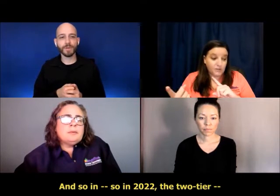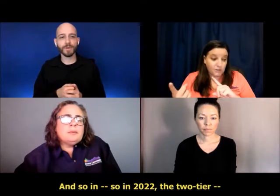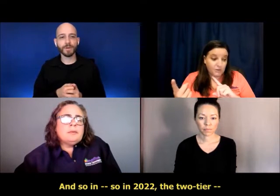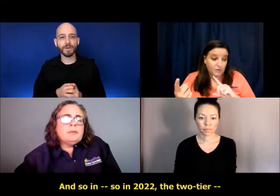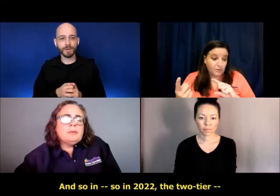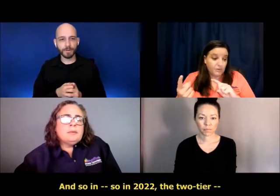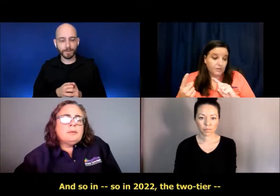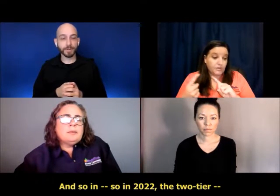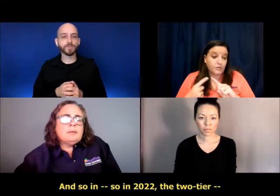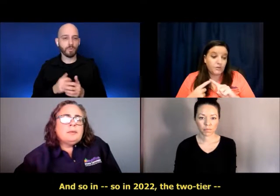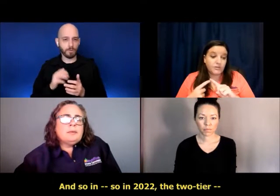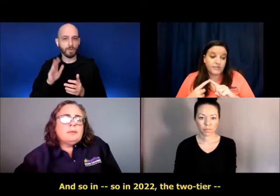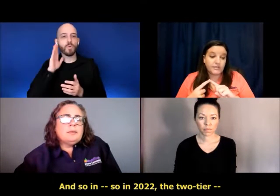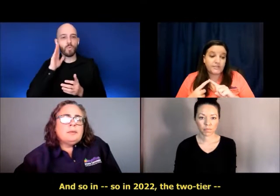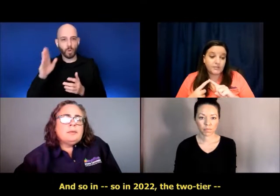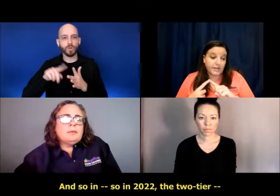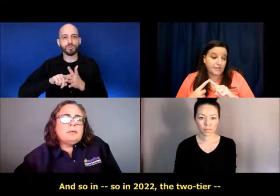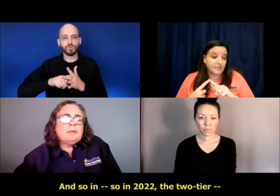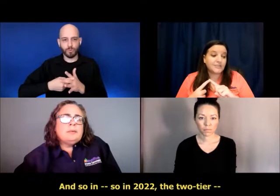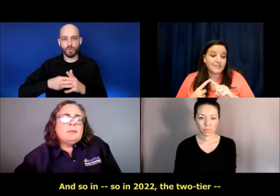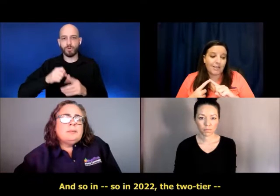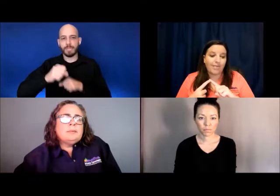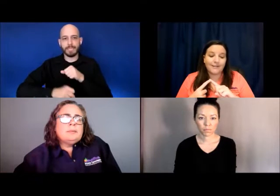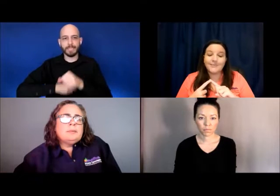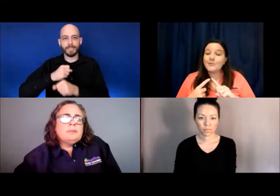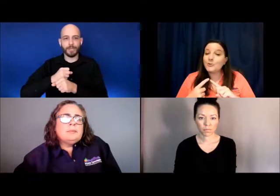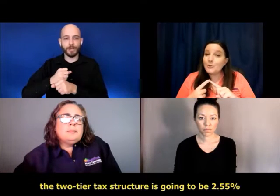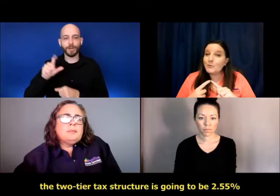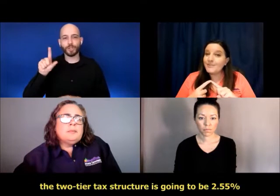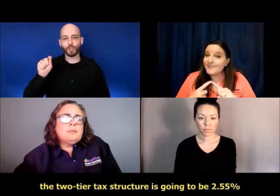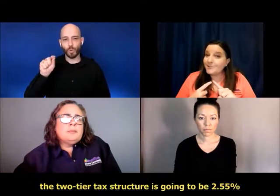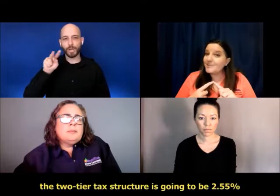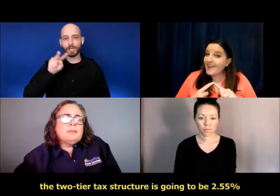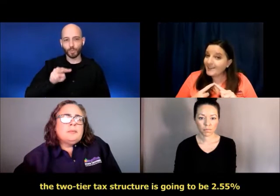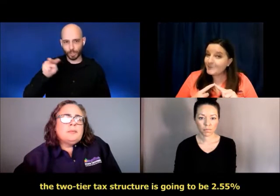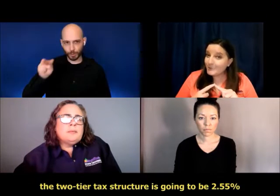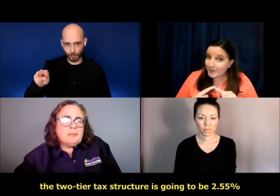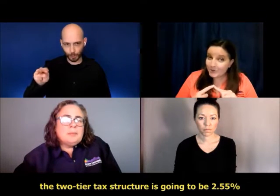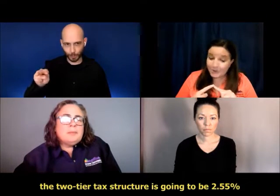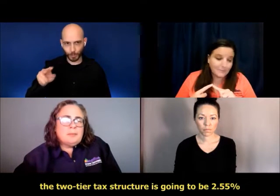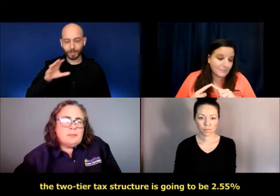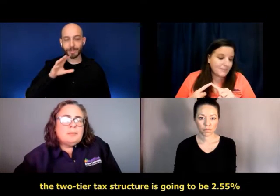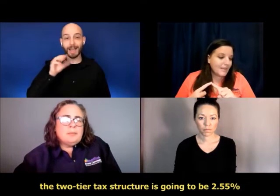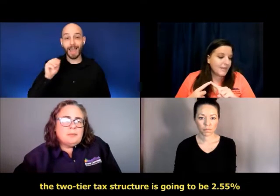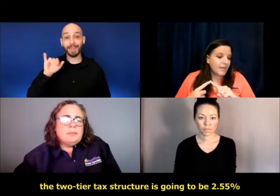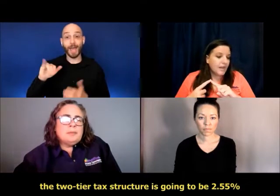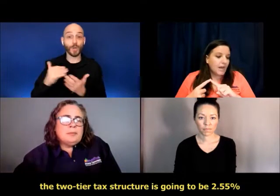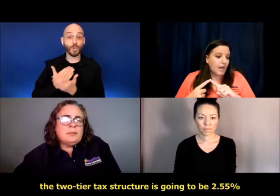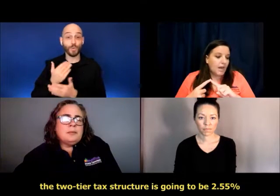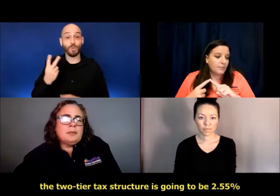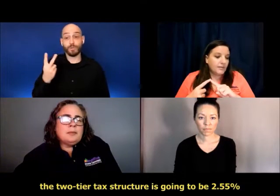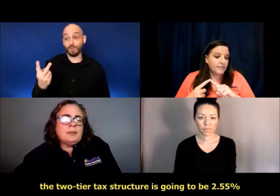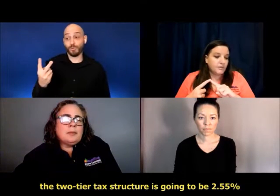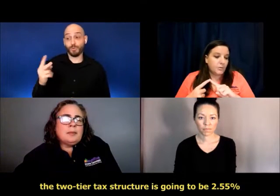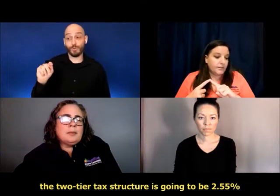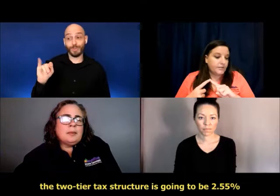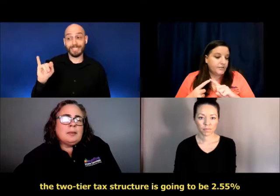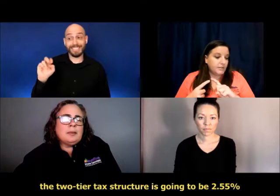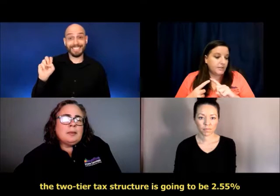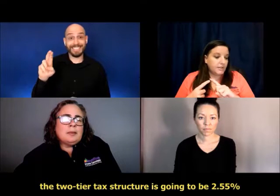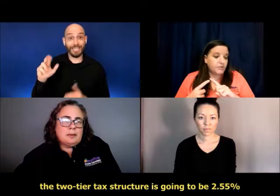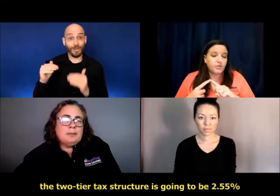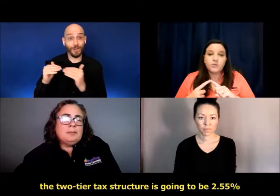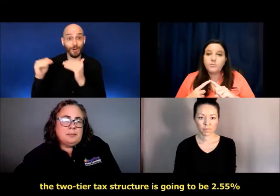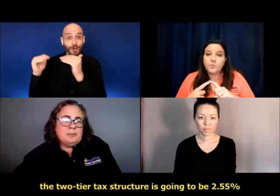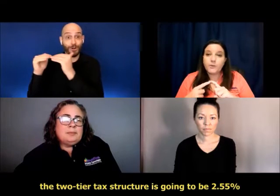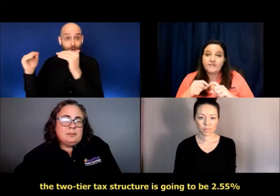2022, the two tier tax, the two tier tax structure, um, is going